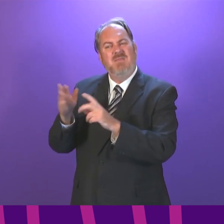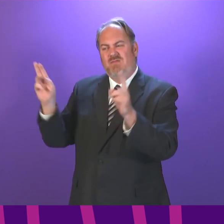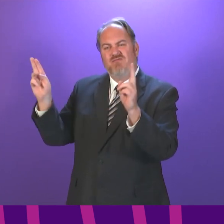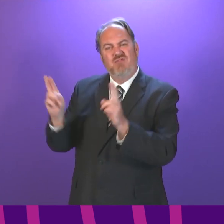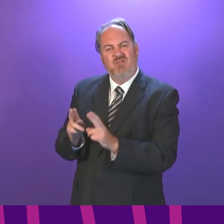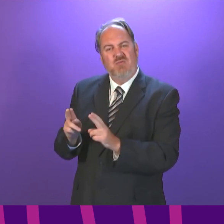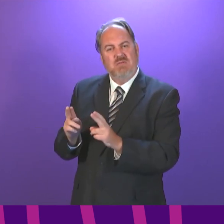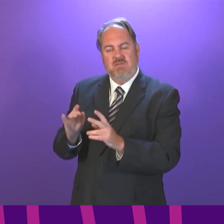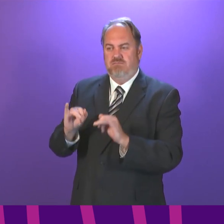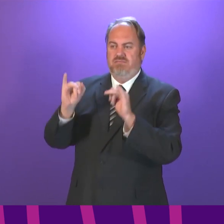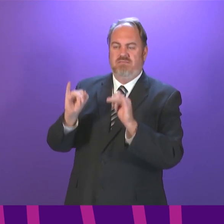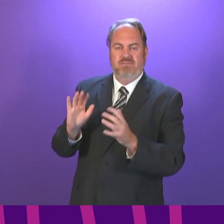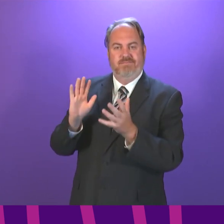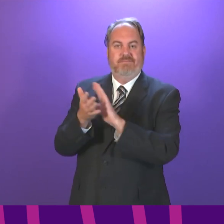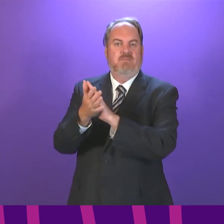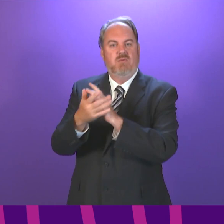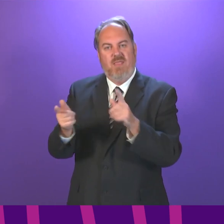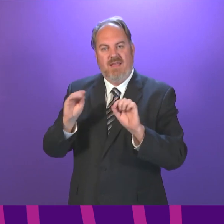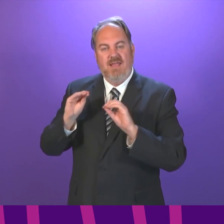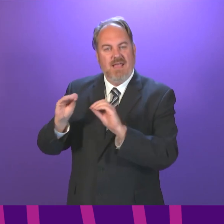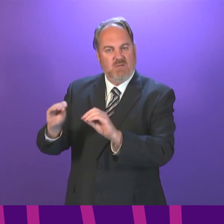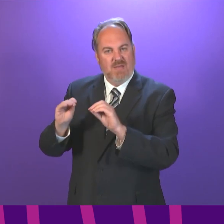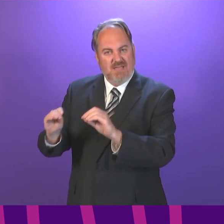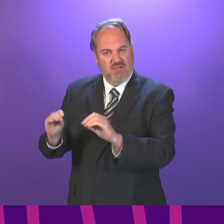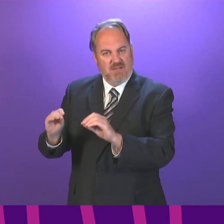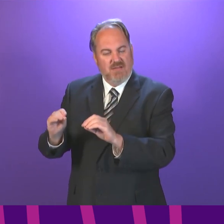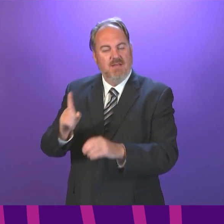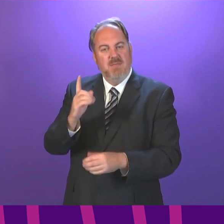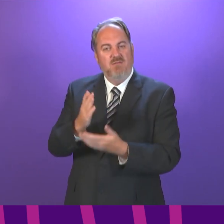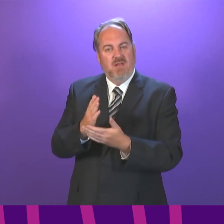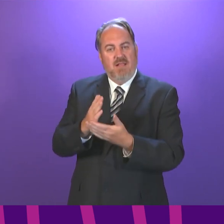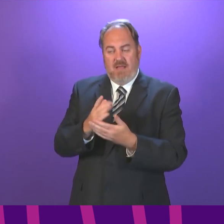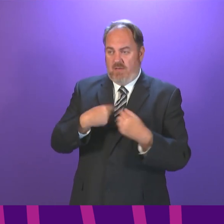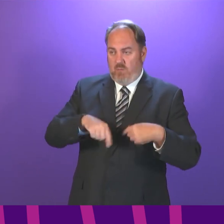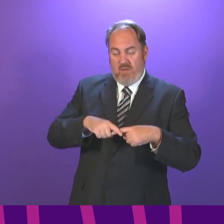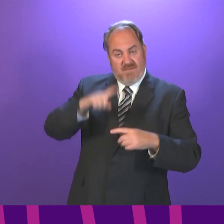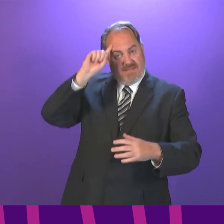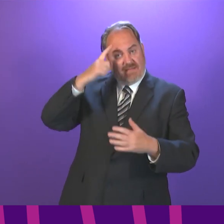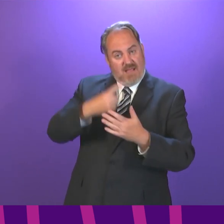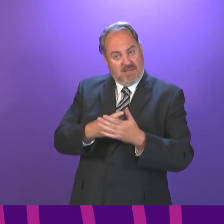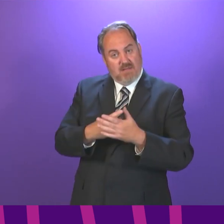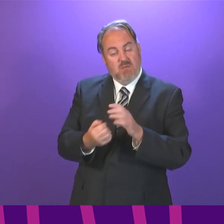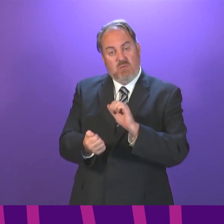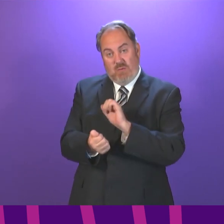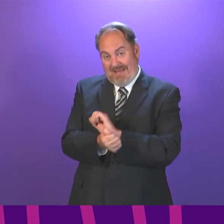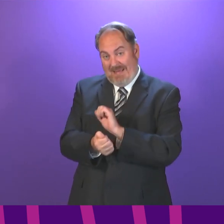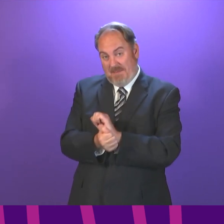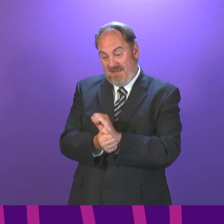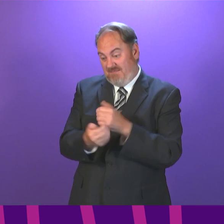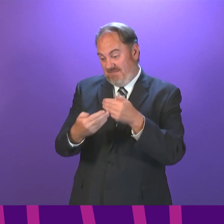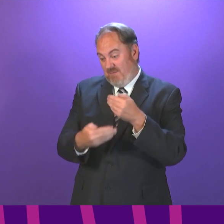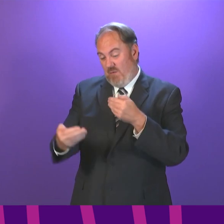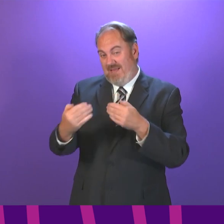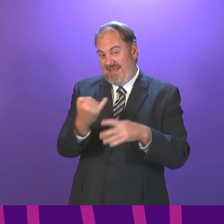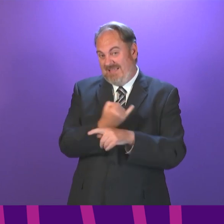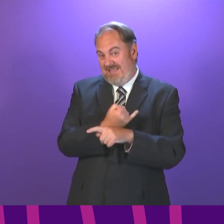In line with advice from our expert advisory subgroup on education, we have decided to retain, for the first six weeks of the new